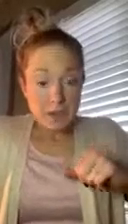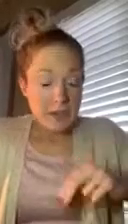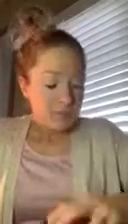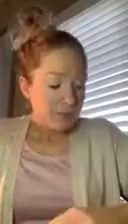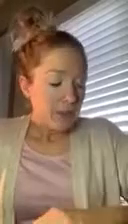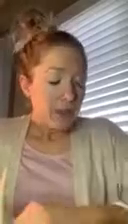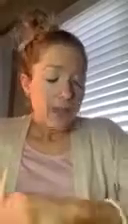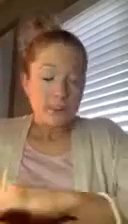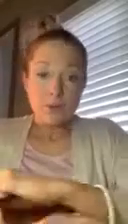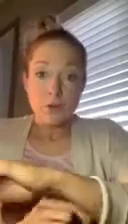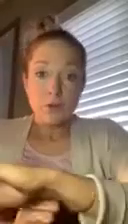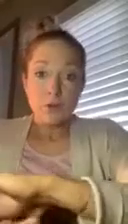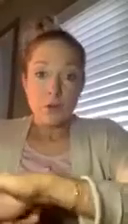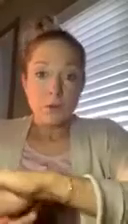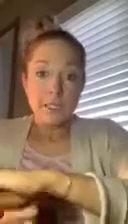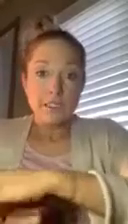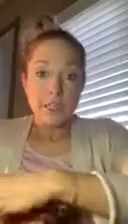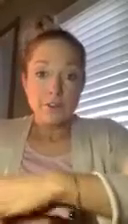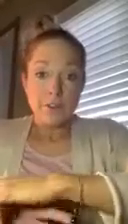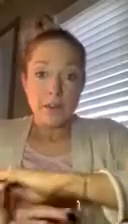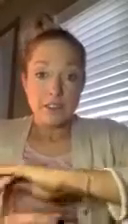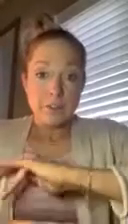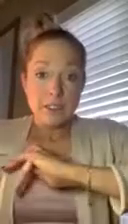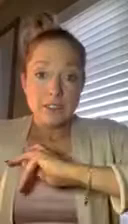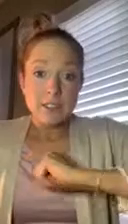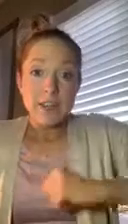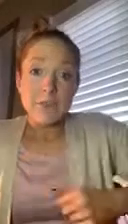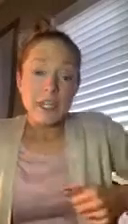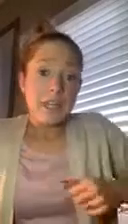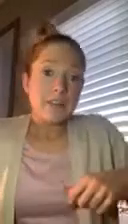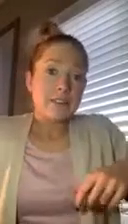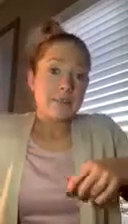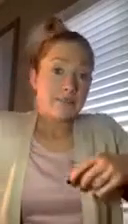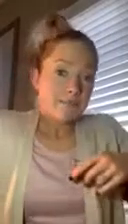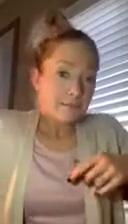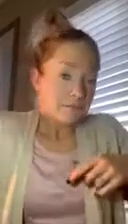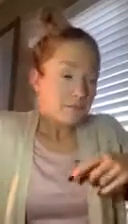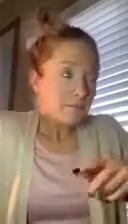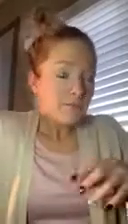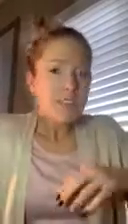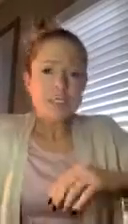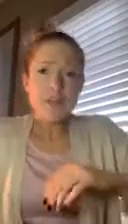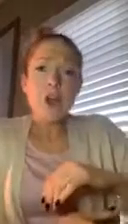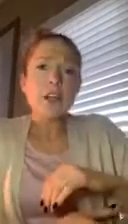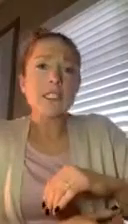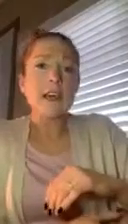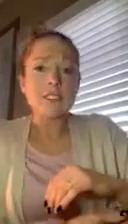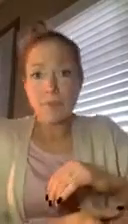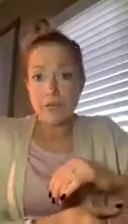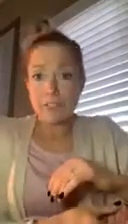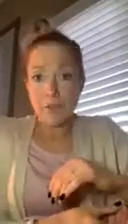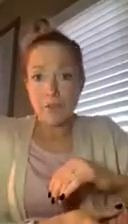I got this beautiful gold bracelet for my husband and my kids. It's very hard to clasp by itself though.